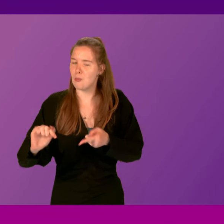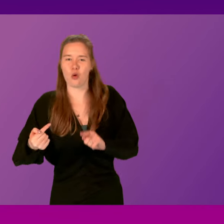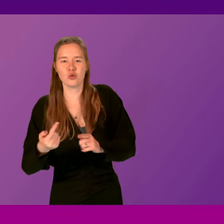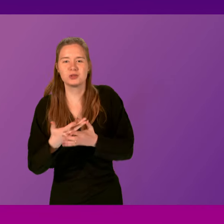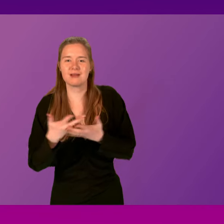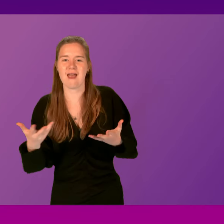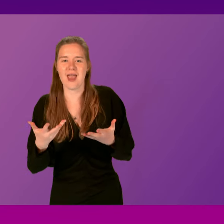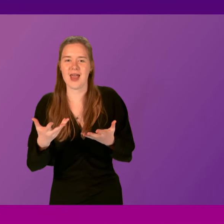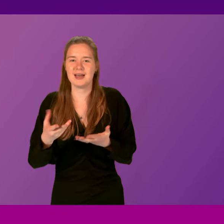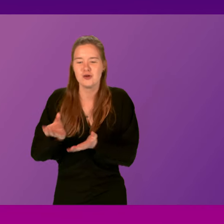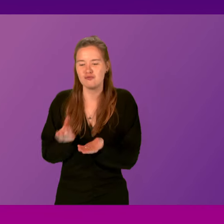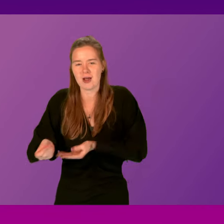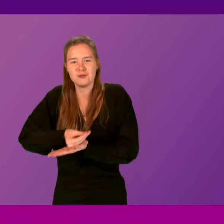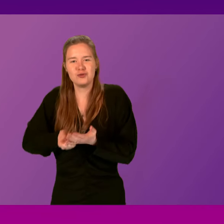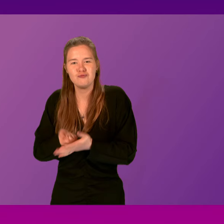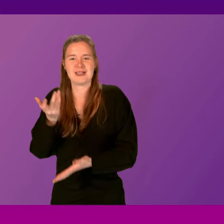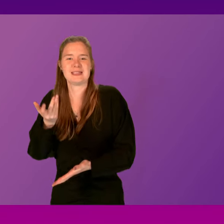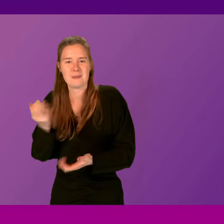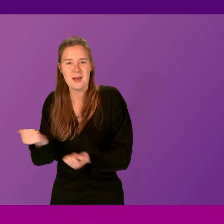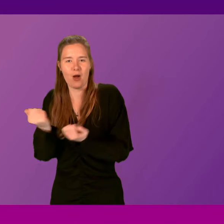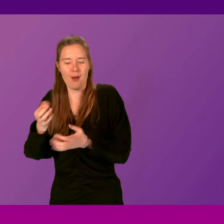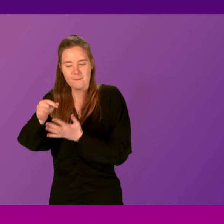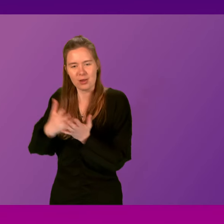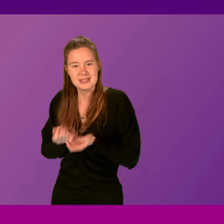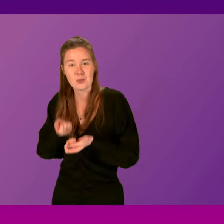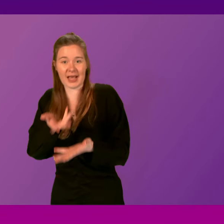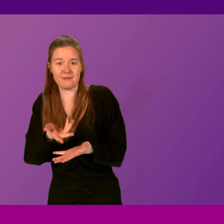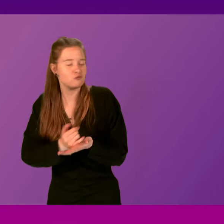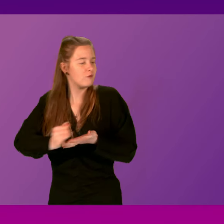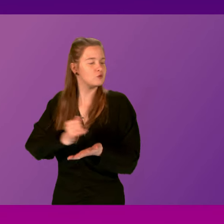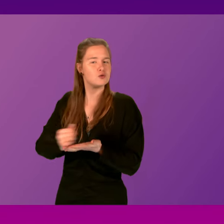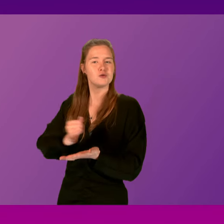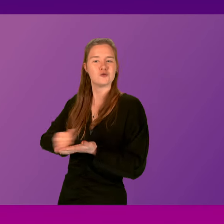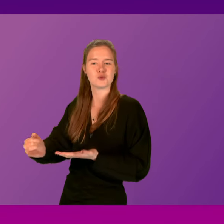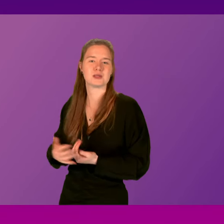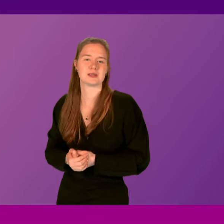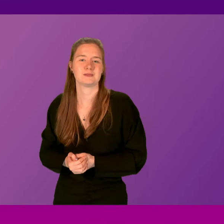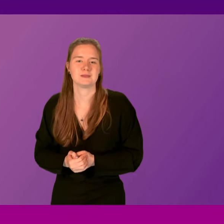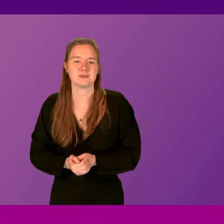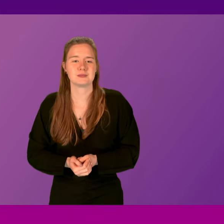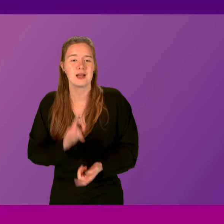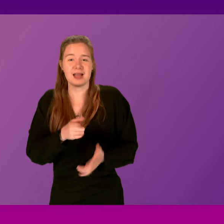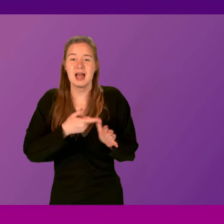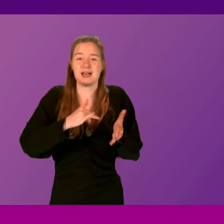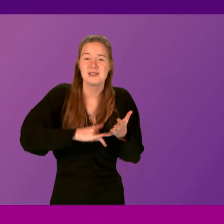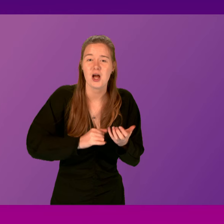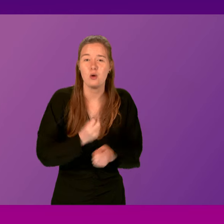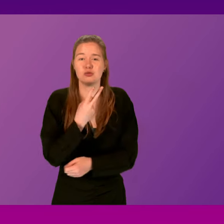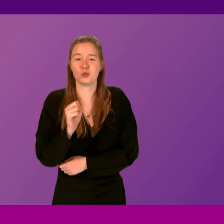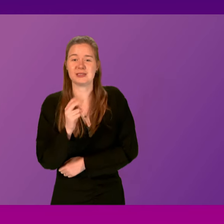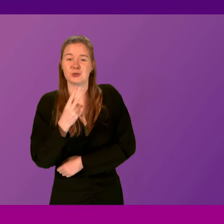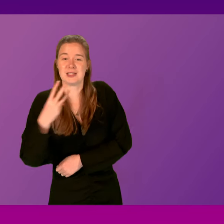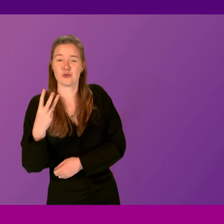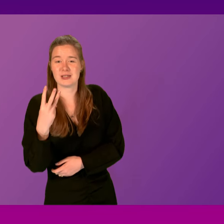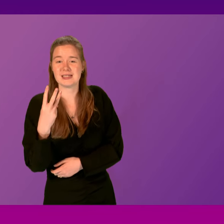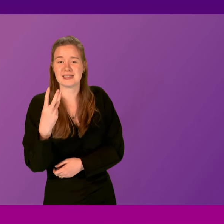single revenue-raising power and policy that we bring to this parliament. And of course, that's the Anas Awar of 2023.